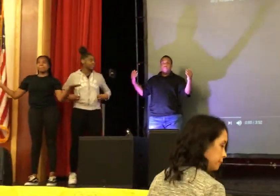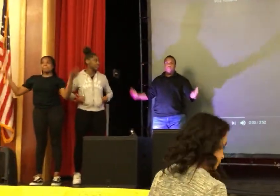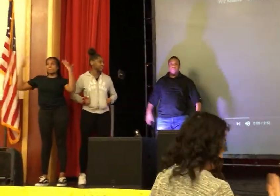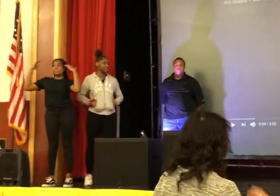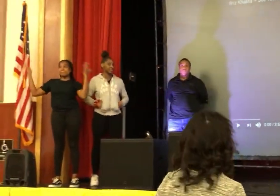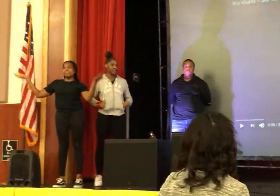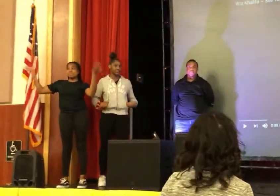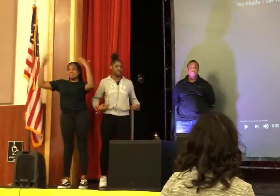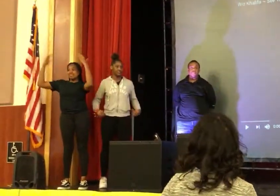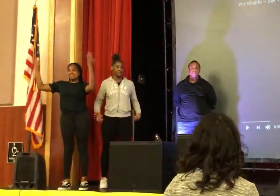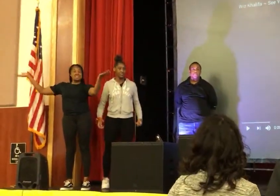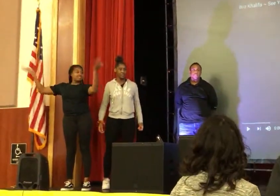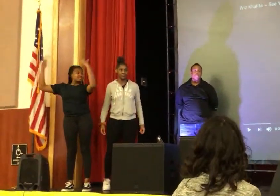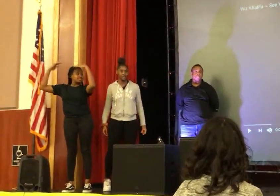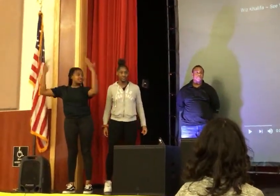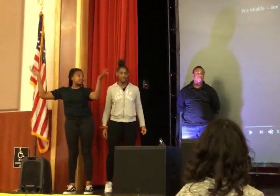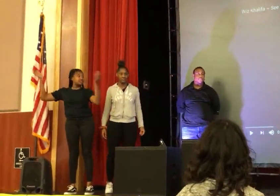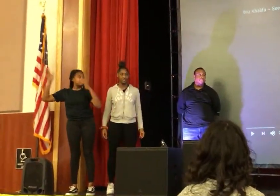I'll have everyone stand